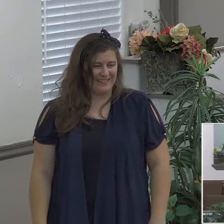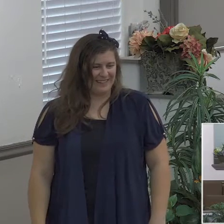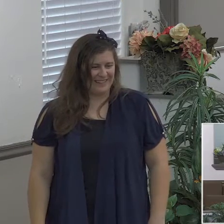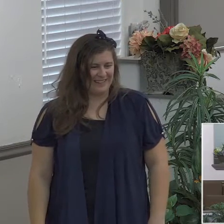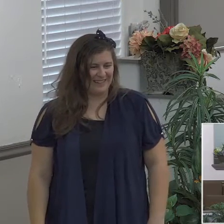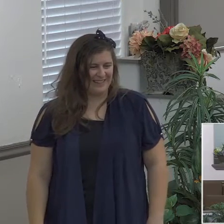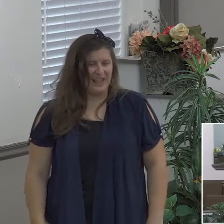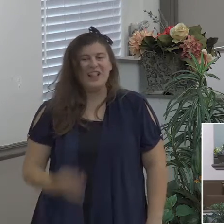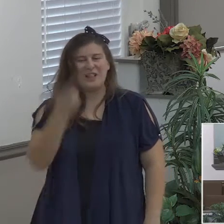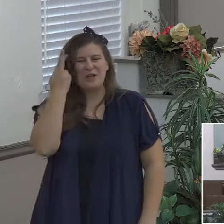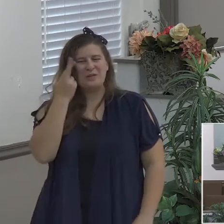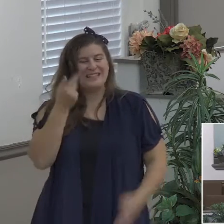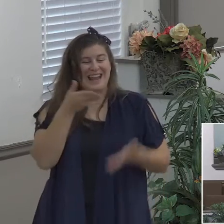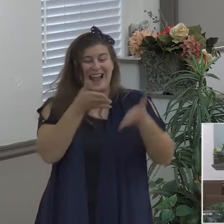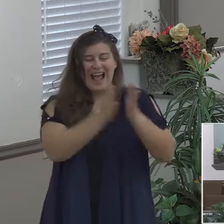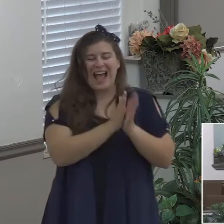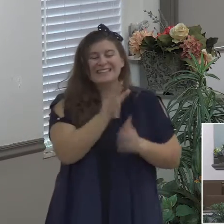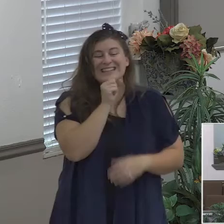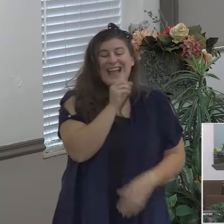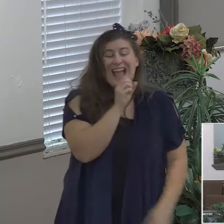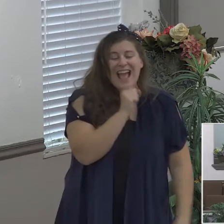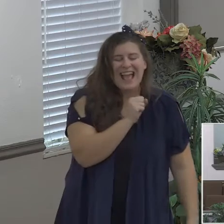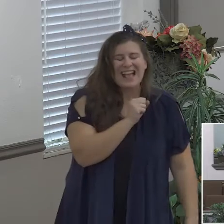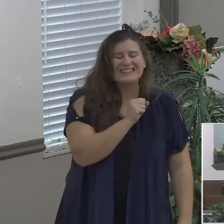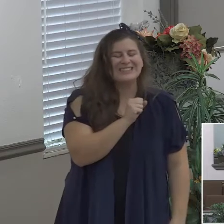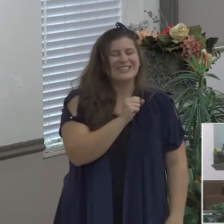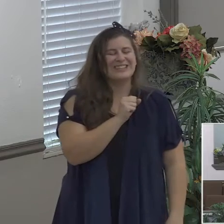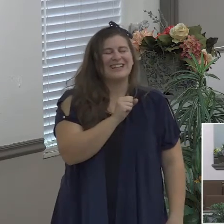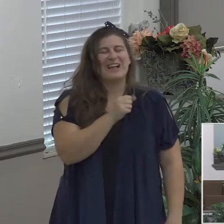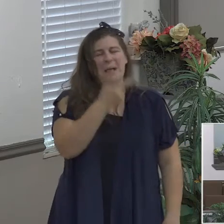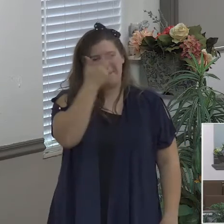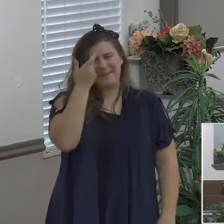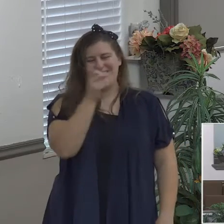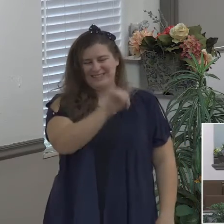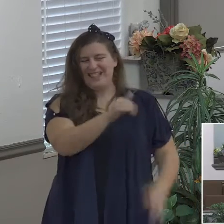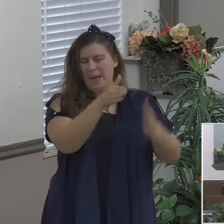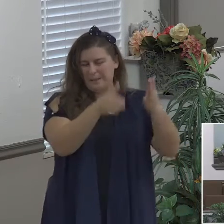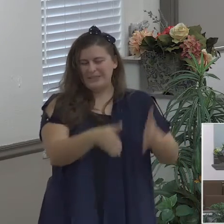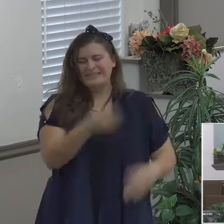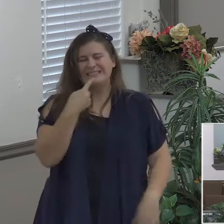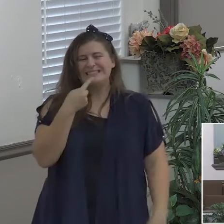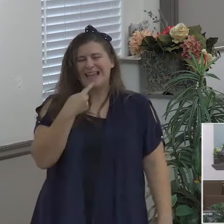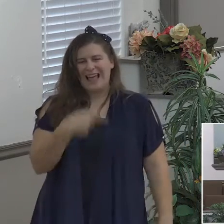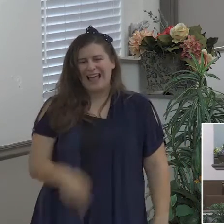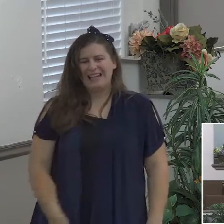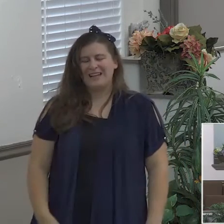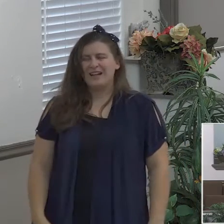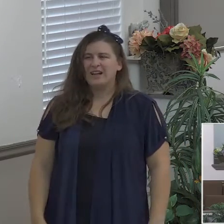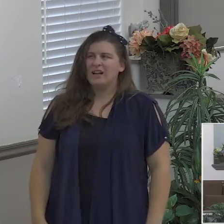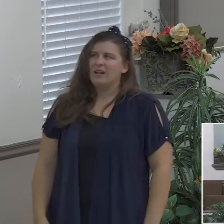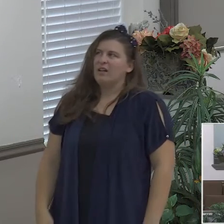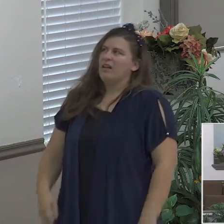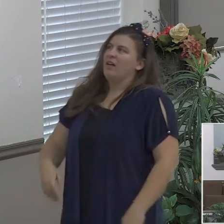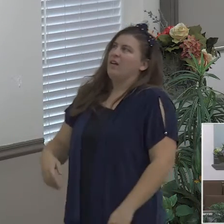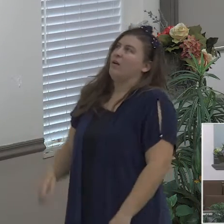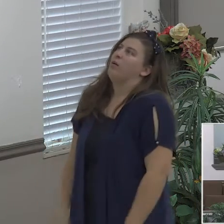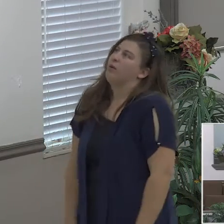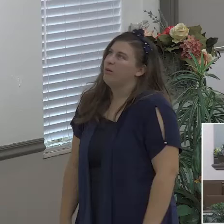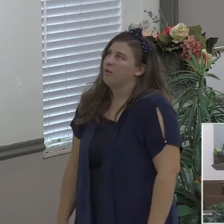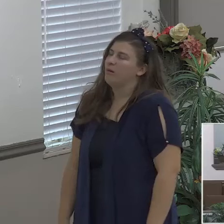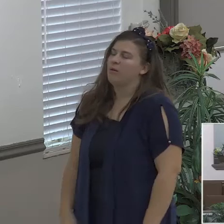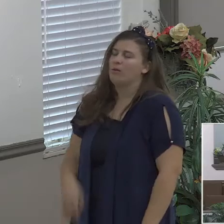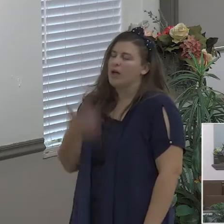this person said you know made a comment about man I'm so tired really